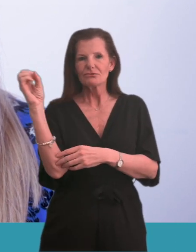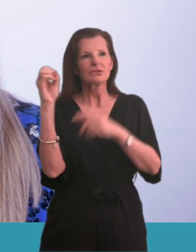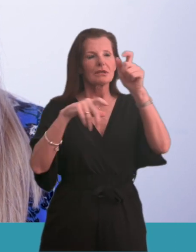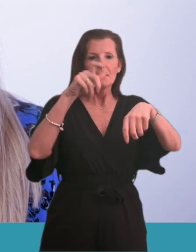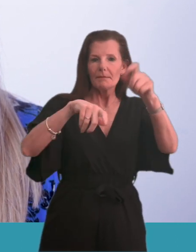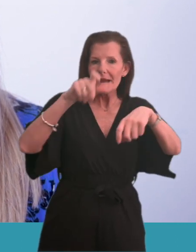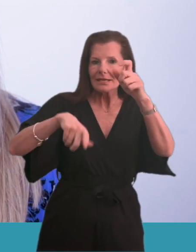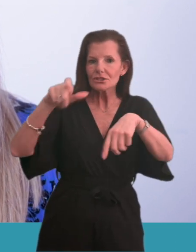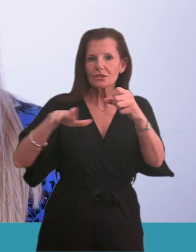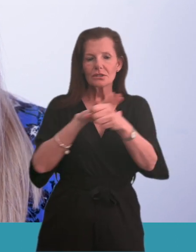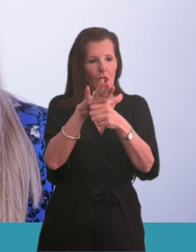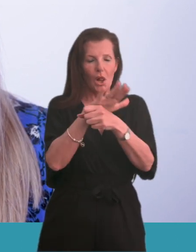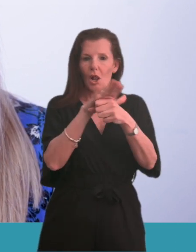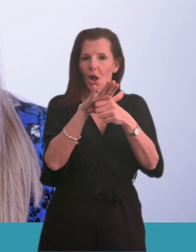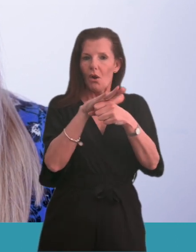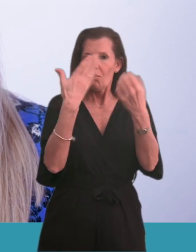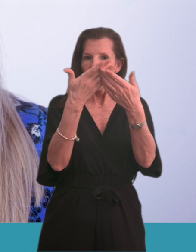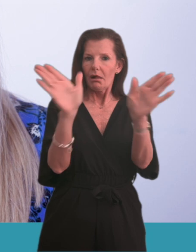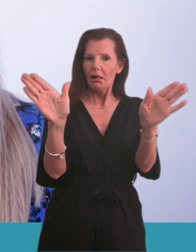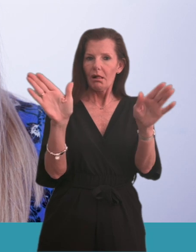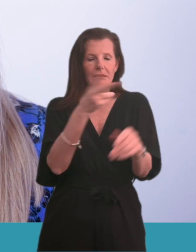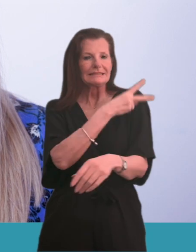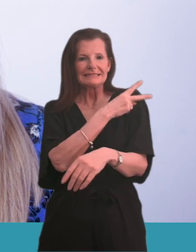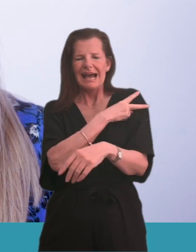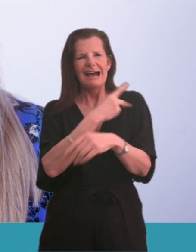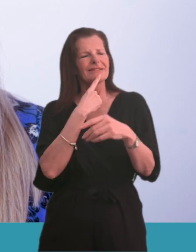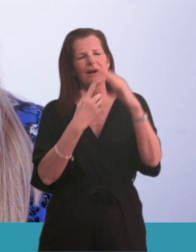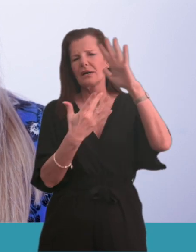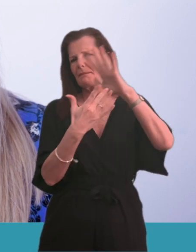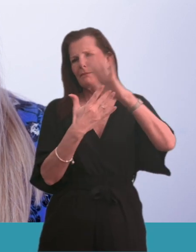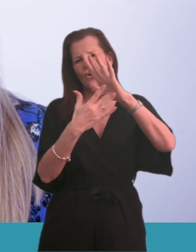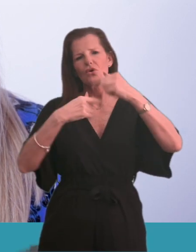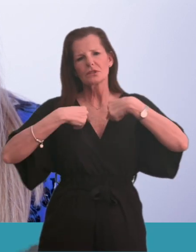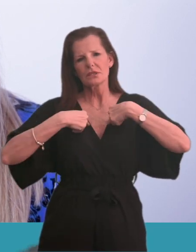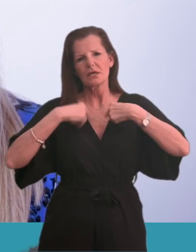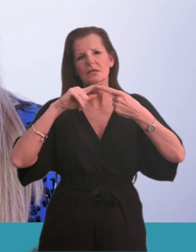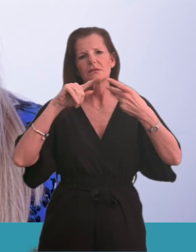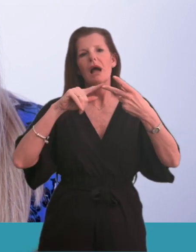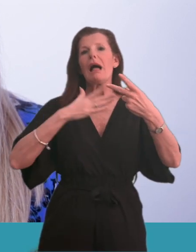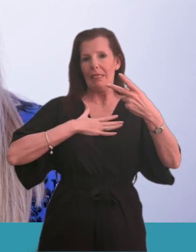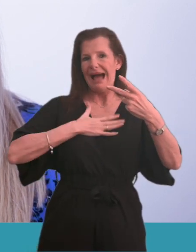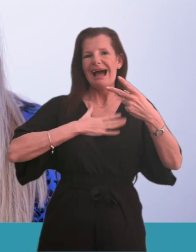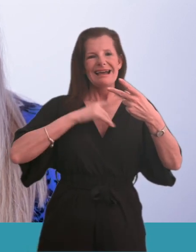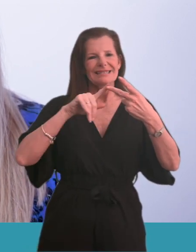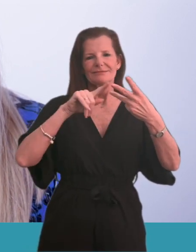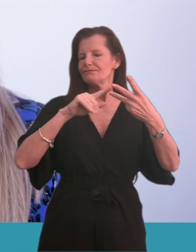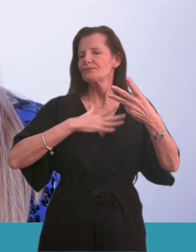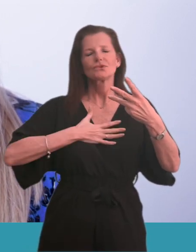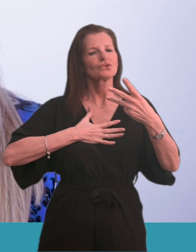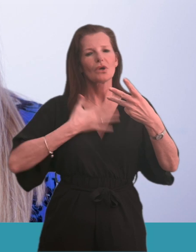people and staff have told us what is most important to them, what they like, what they do not like. This document